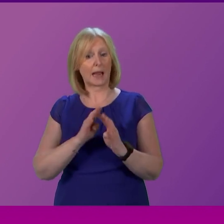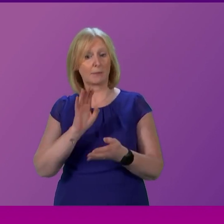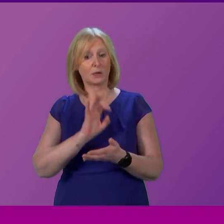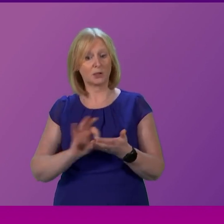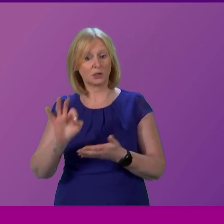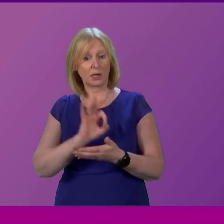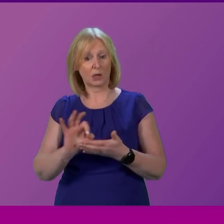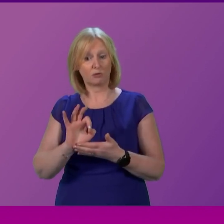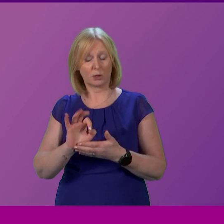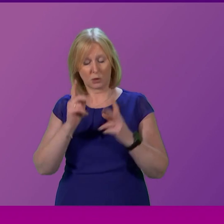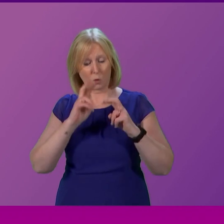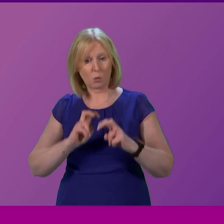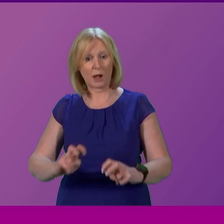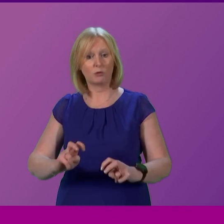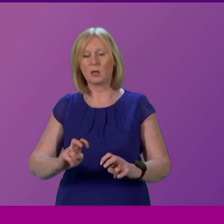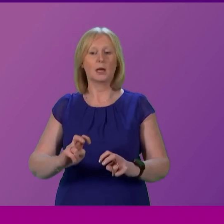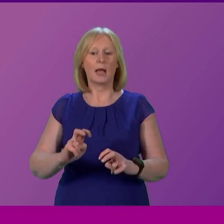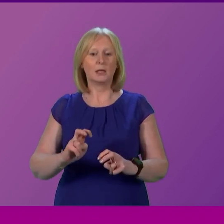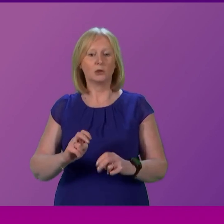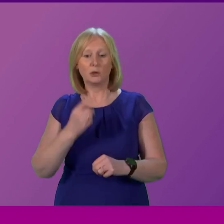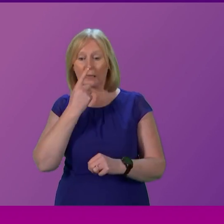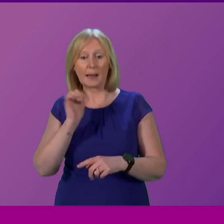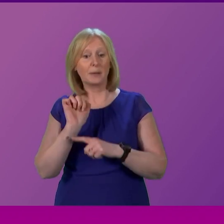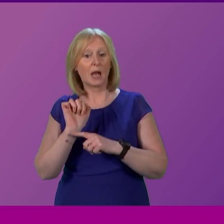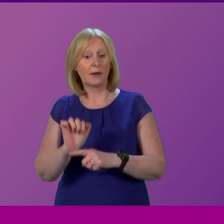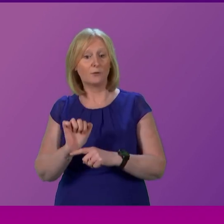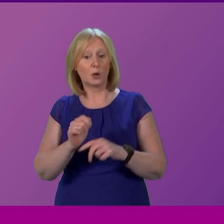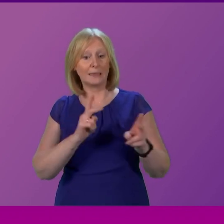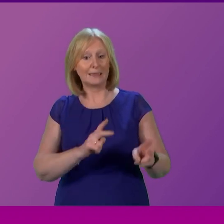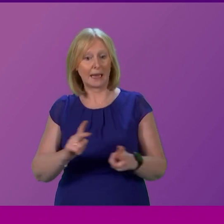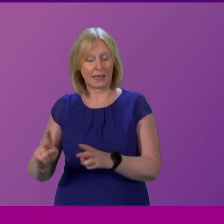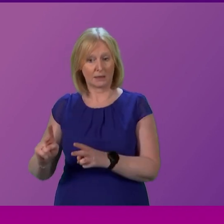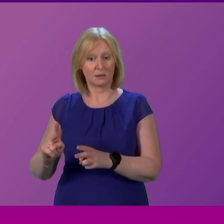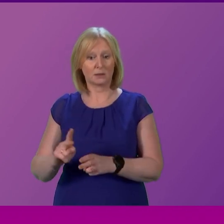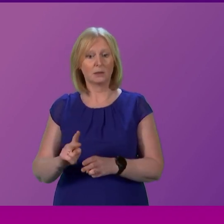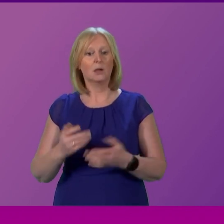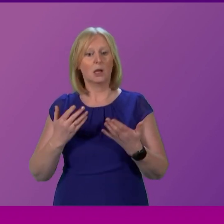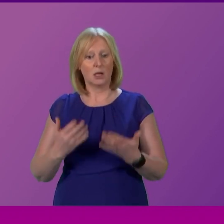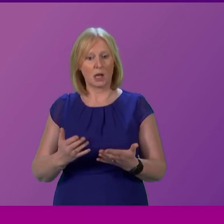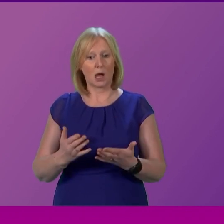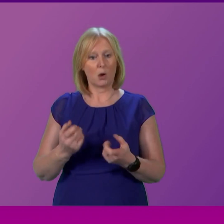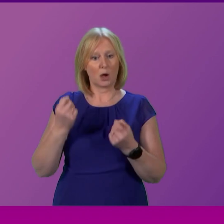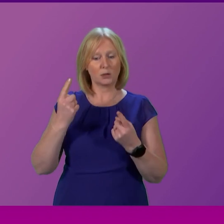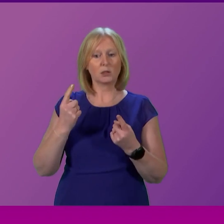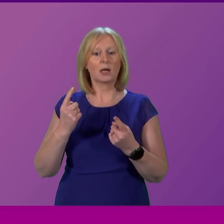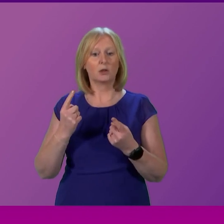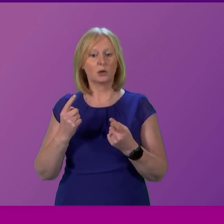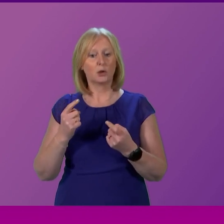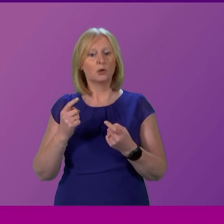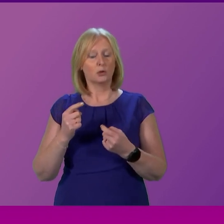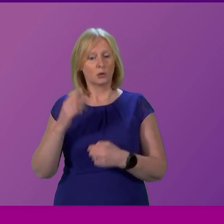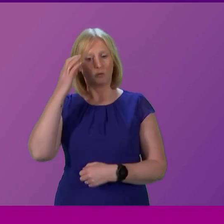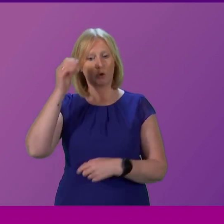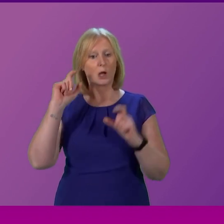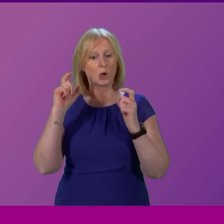into unavoidable deaths caused by the crisis in emergency care we now understand the quantum of that with the Royal College of Emergency Medicine